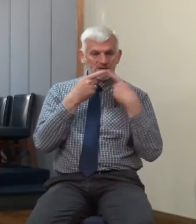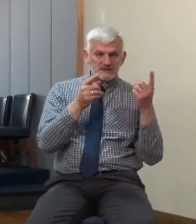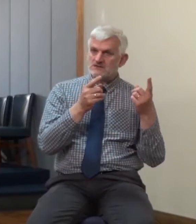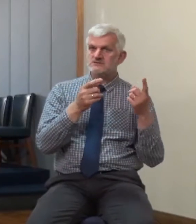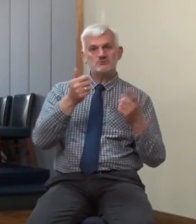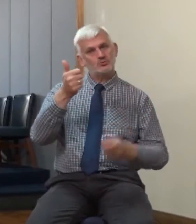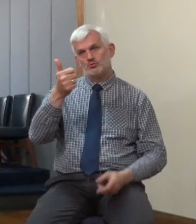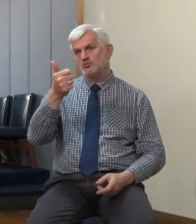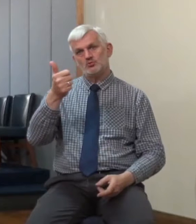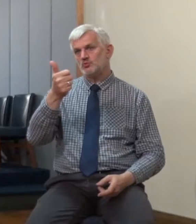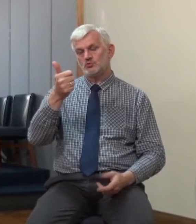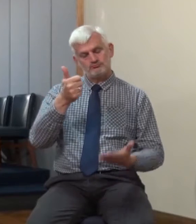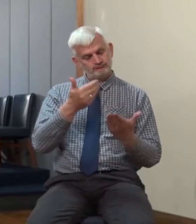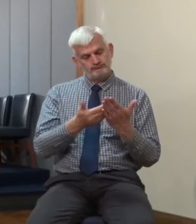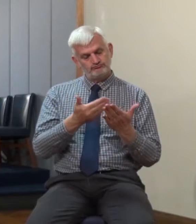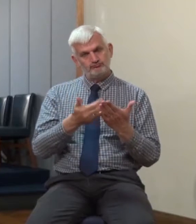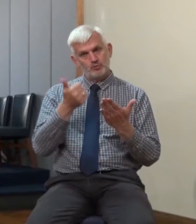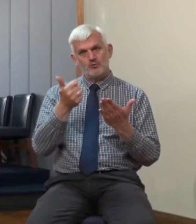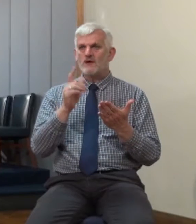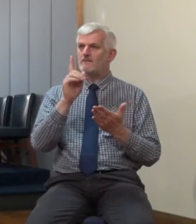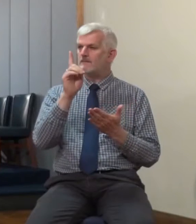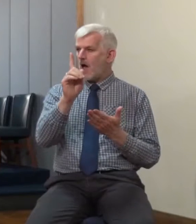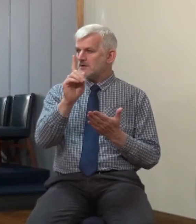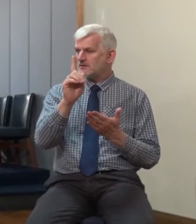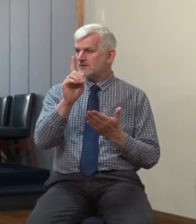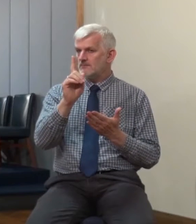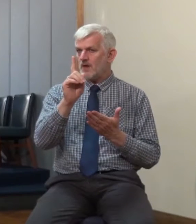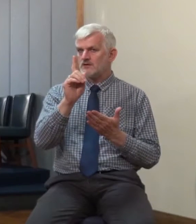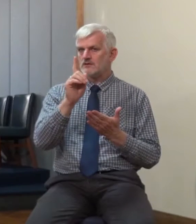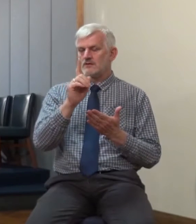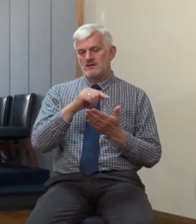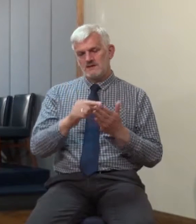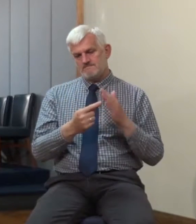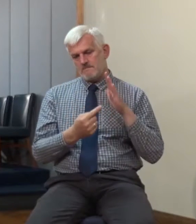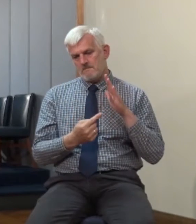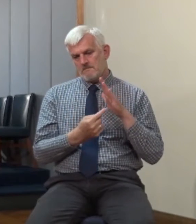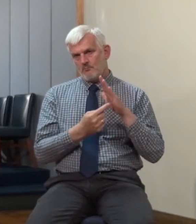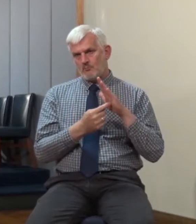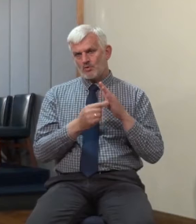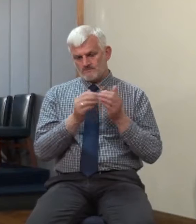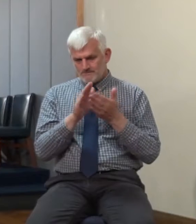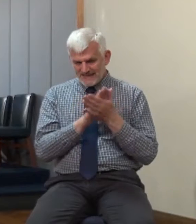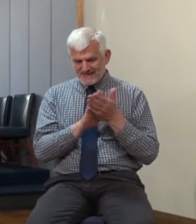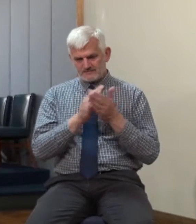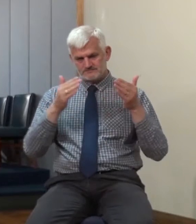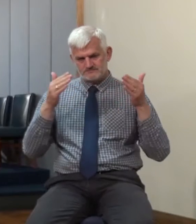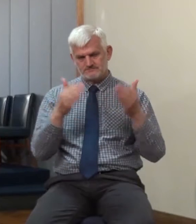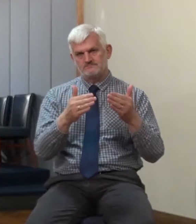gospel reasoning, yet the primary sense of those that we find here in Matthew 24, and at least in the